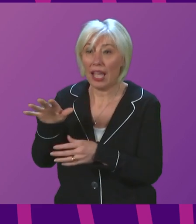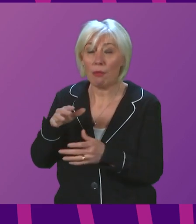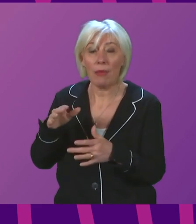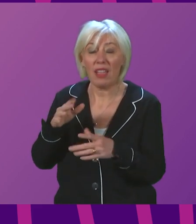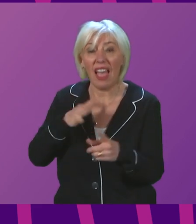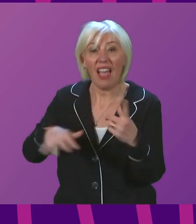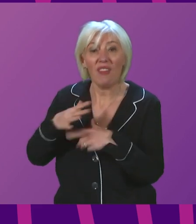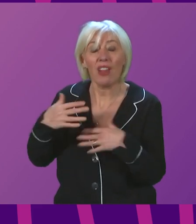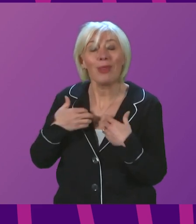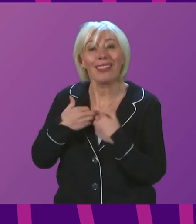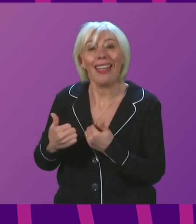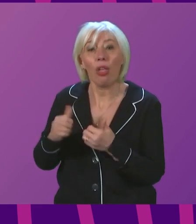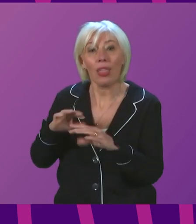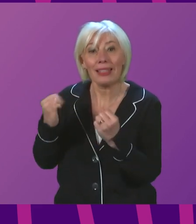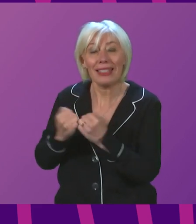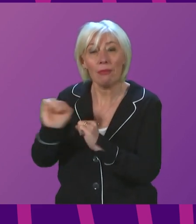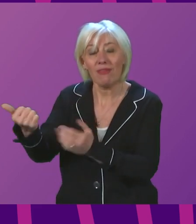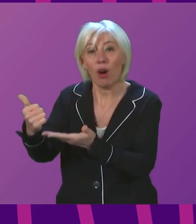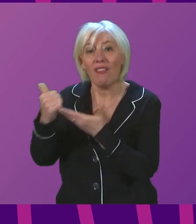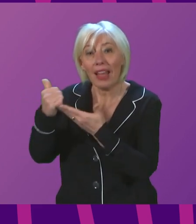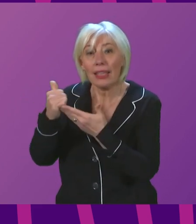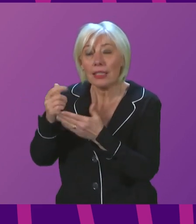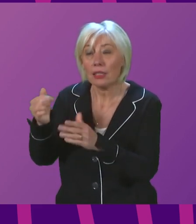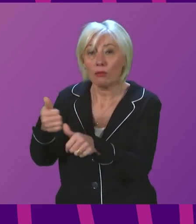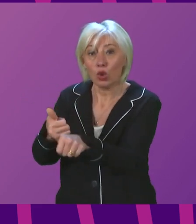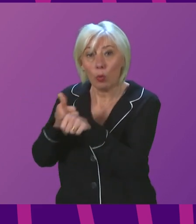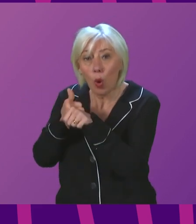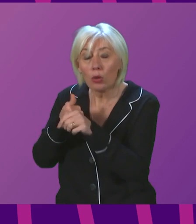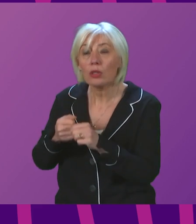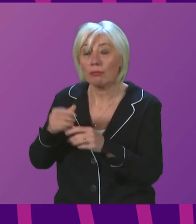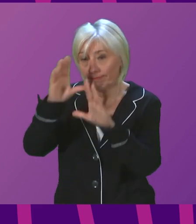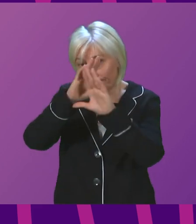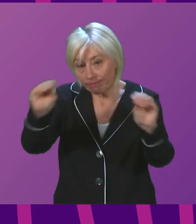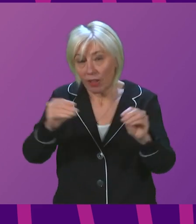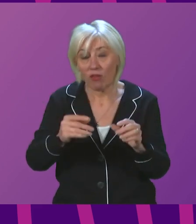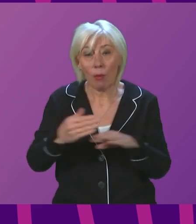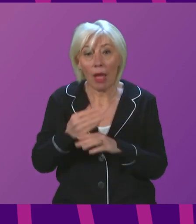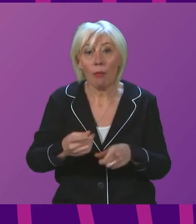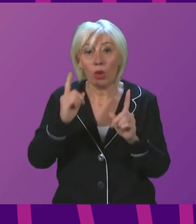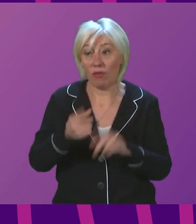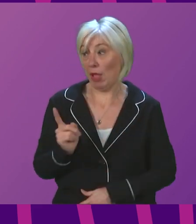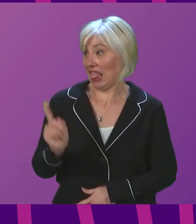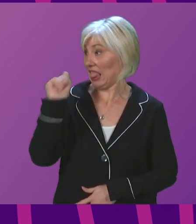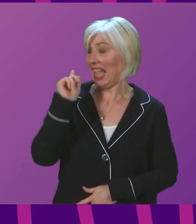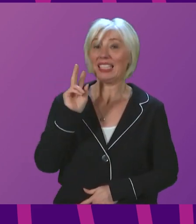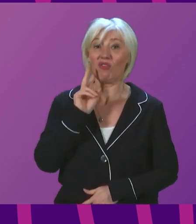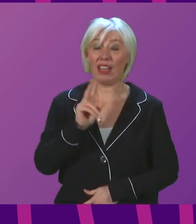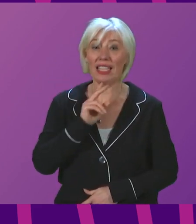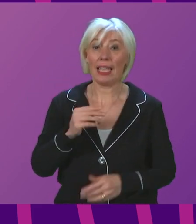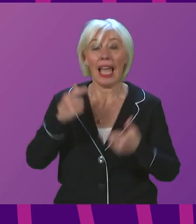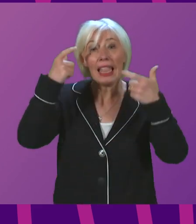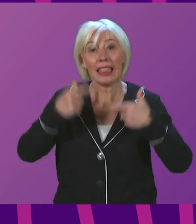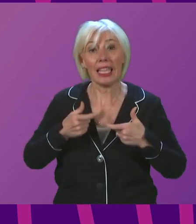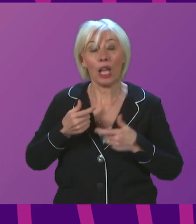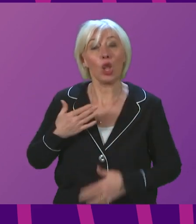health team for advice and support. Remember, and this is a message to employers from last Friday, it is a legal requirement for businesses